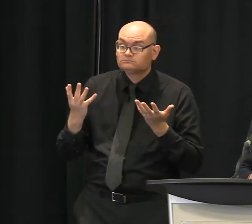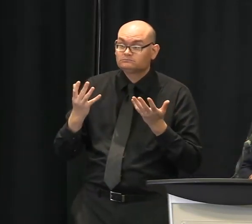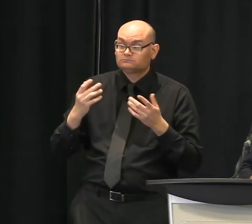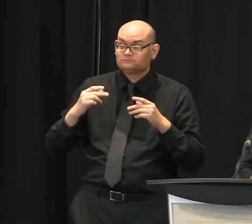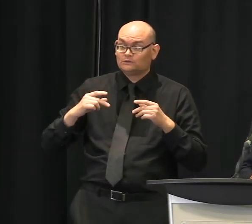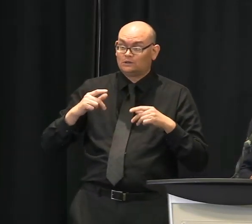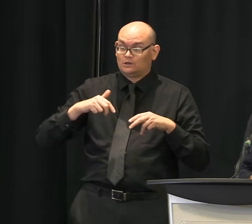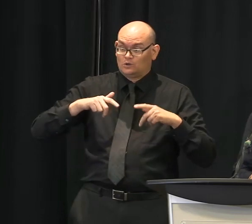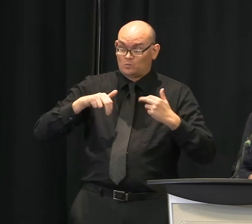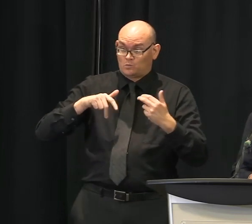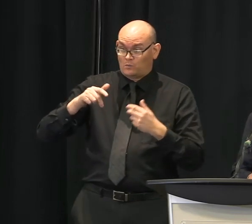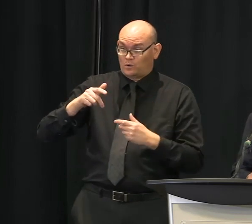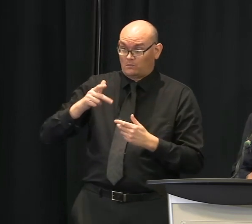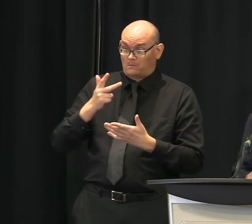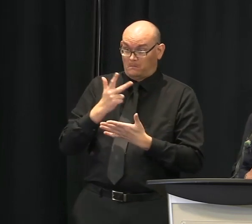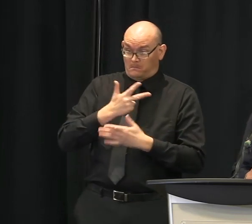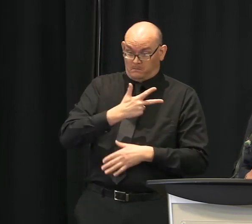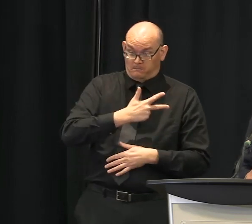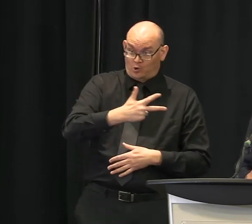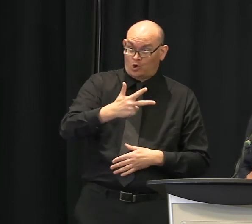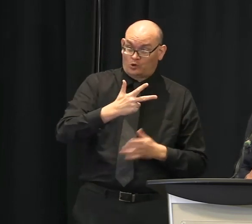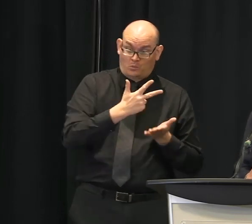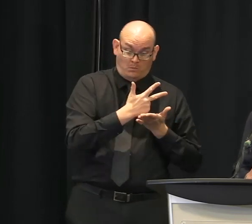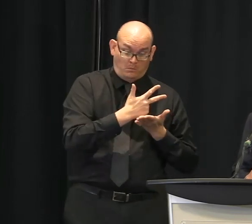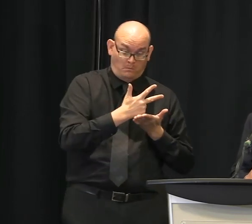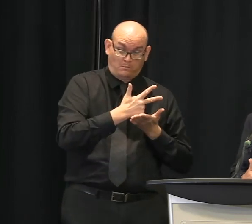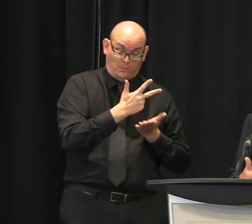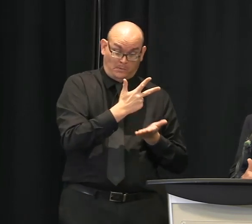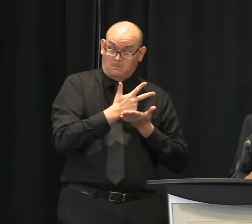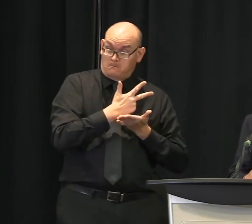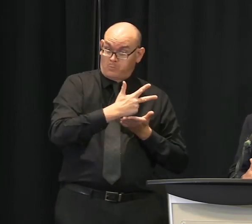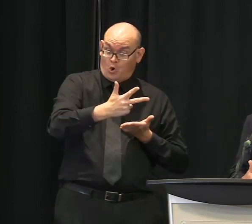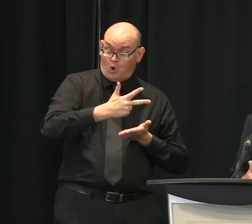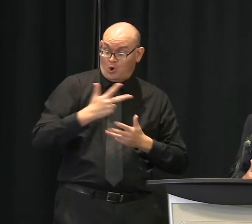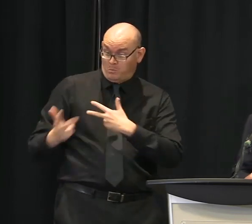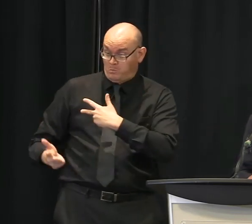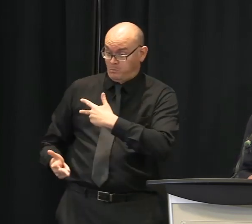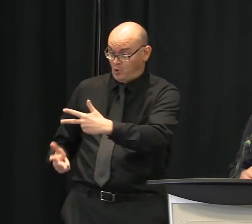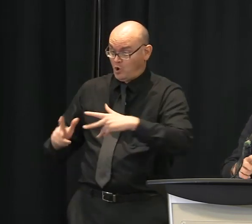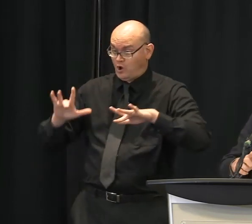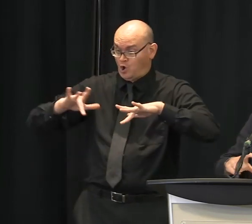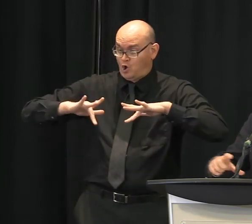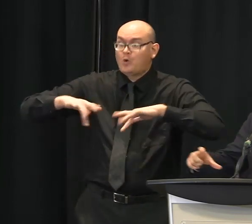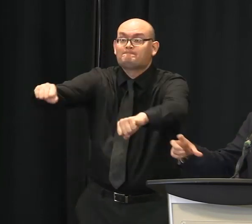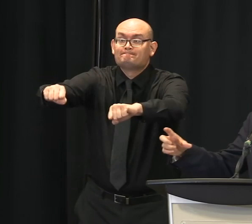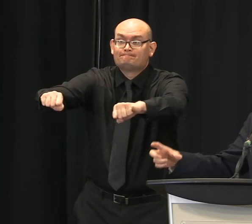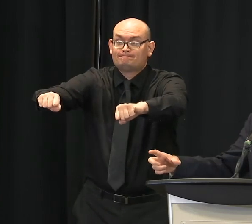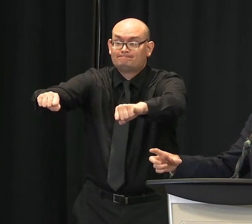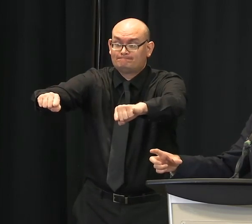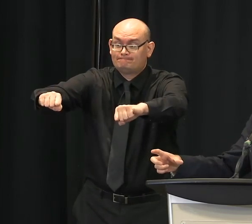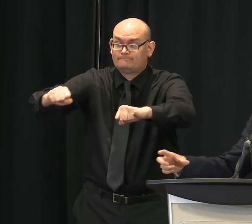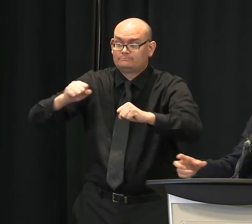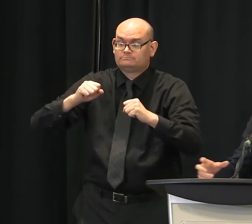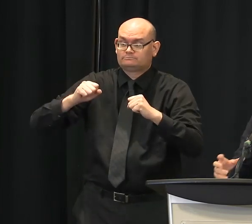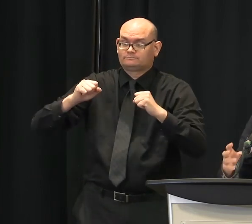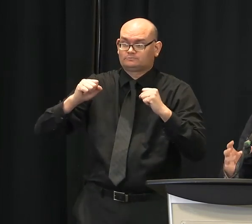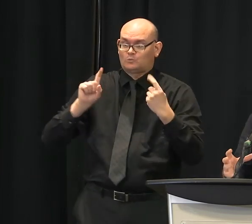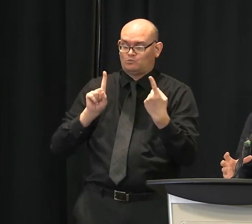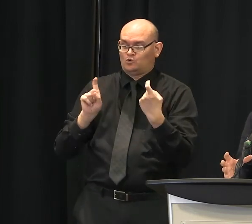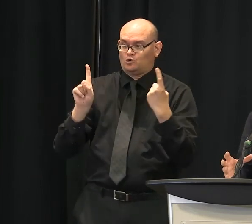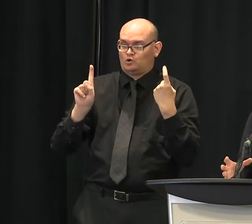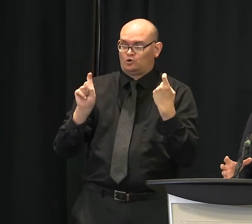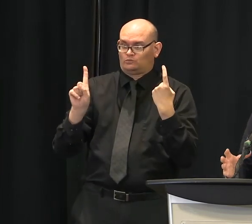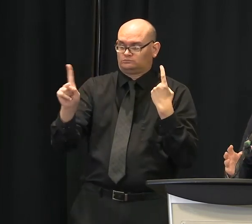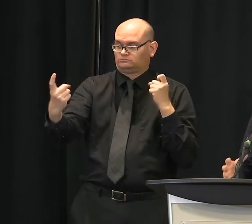would be kind of a first step. I have my personal view on it, which is I would go the extra step. We've never talked about closing all of Main Street. We've